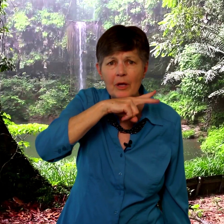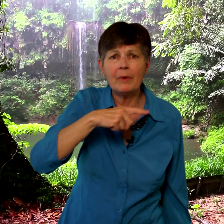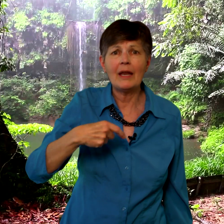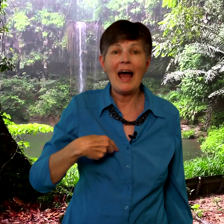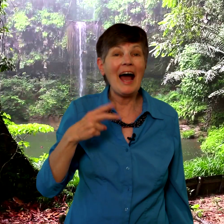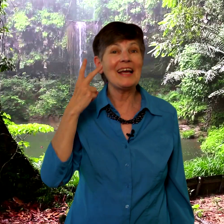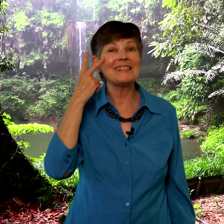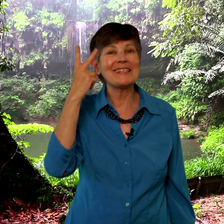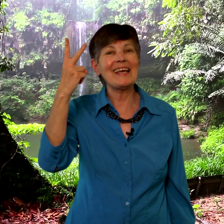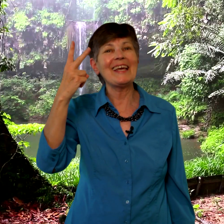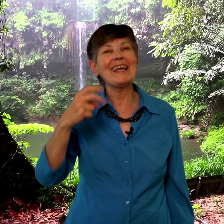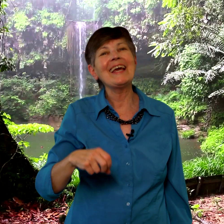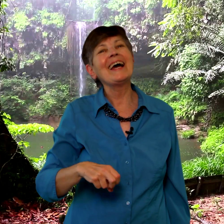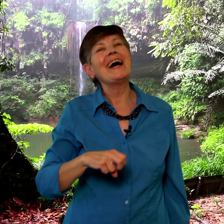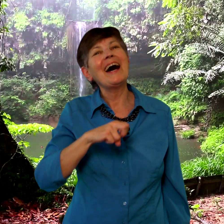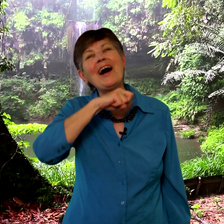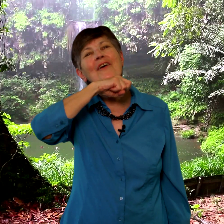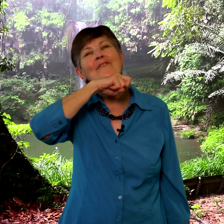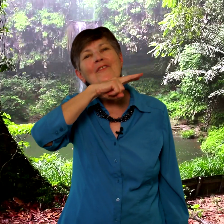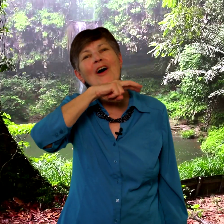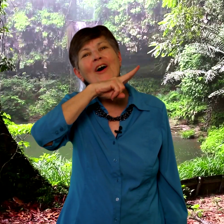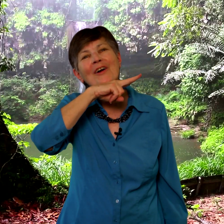ribbit. I see a frog